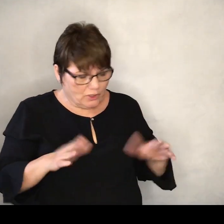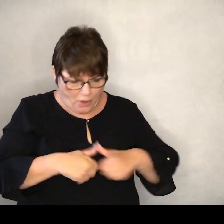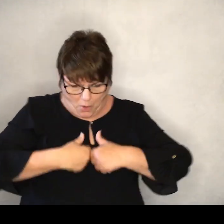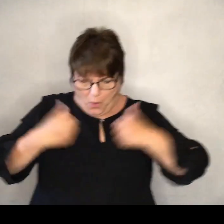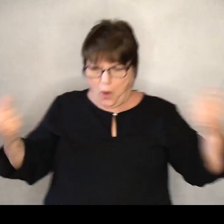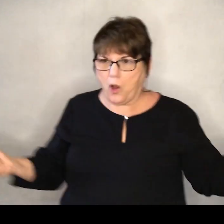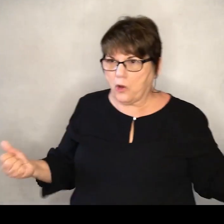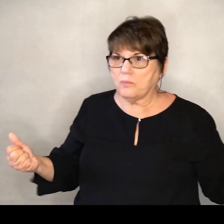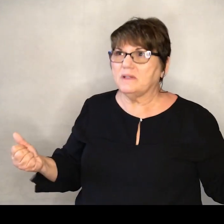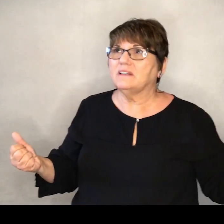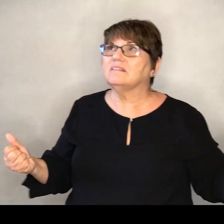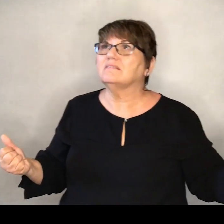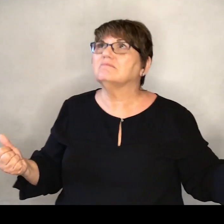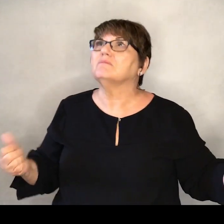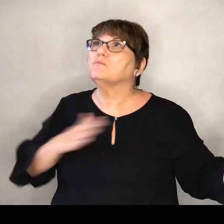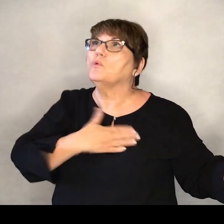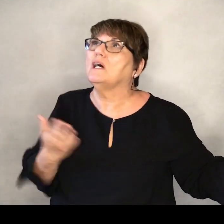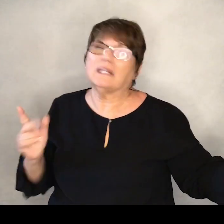go meet them where they are.